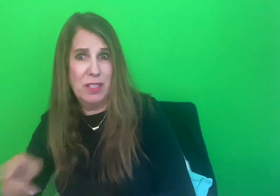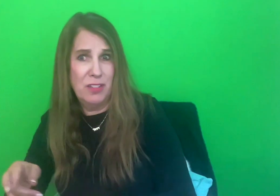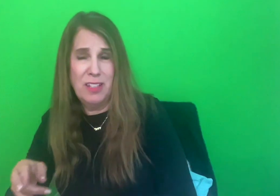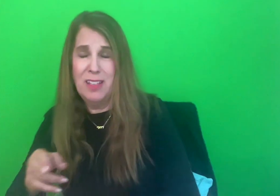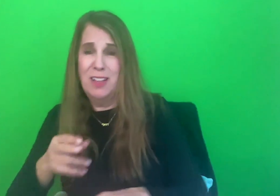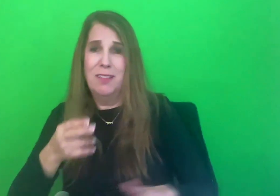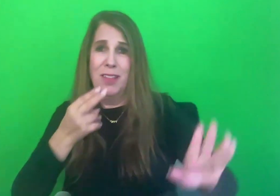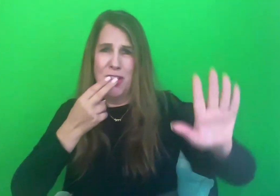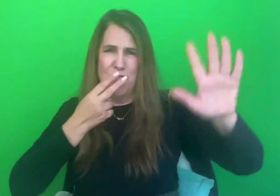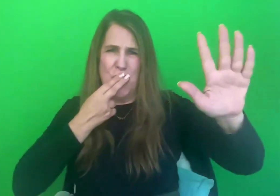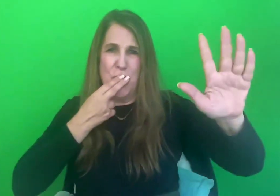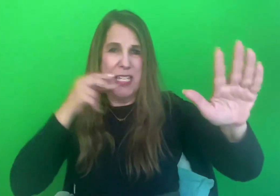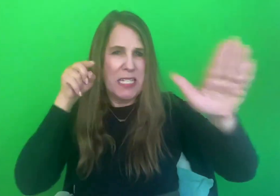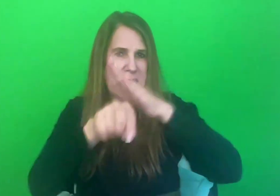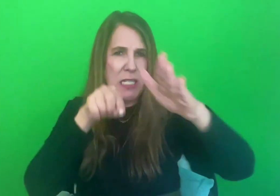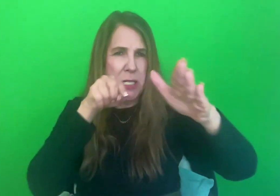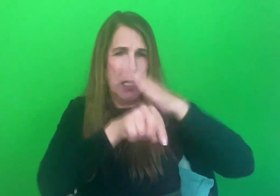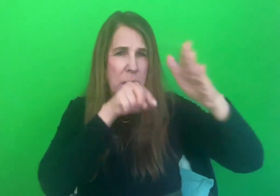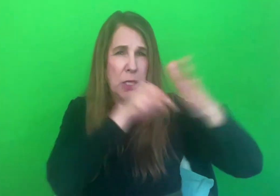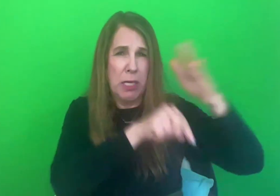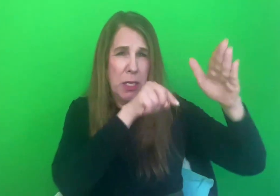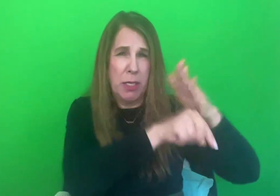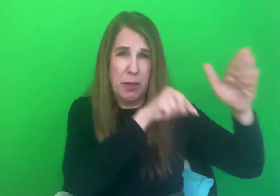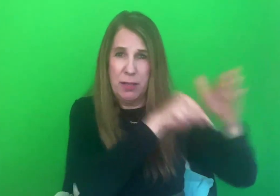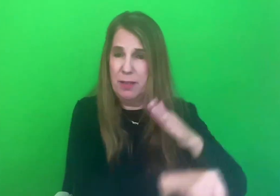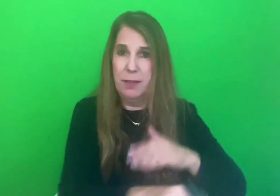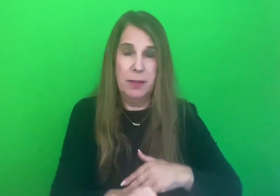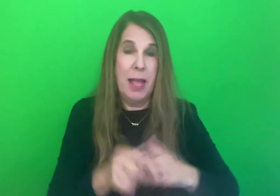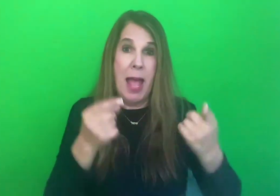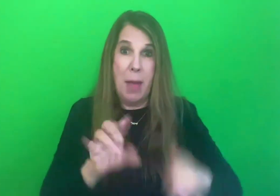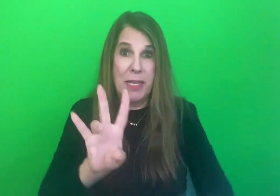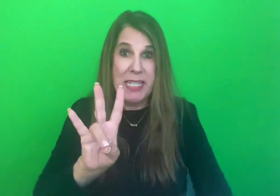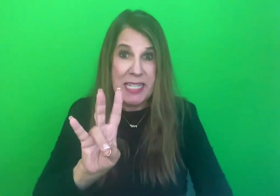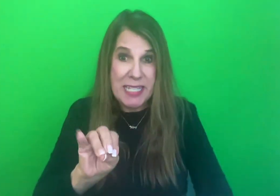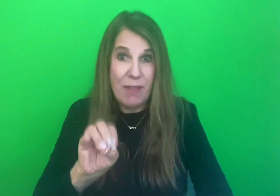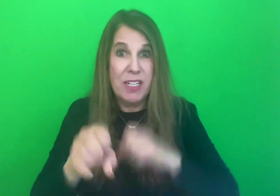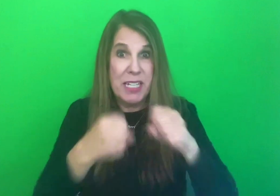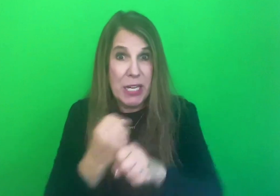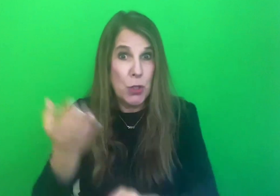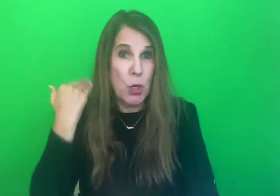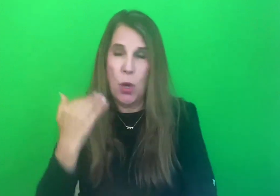systematically murdered. Not 70-plus years ago, but to their now.